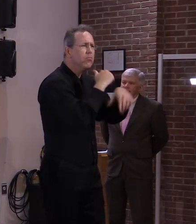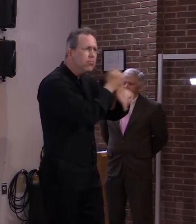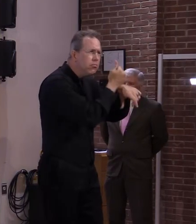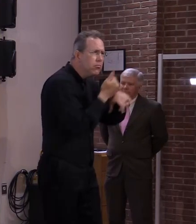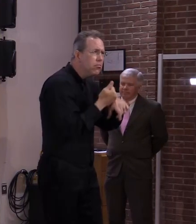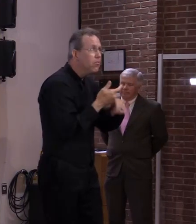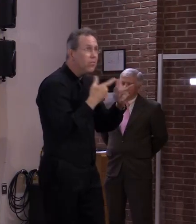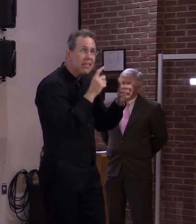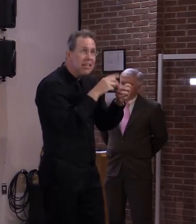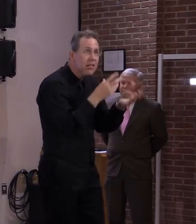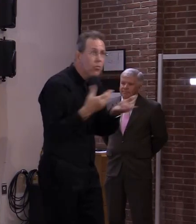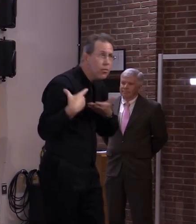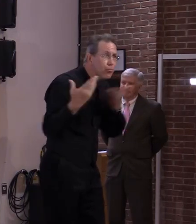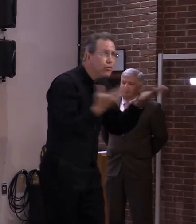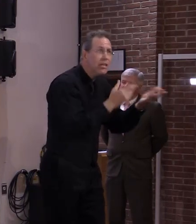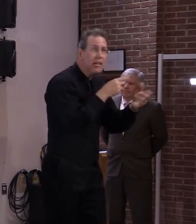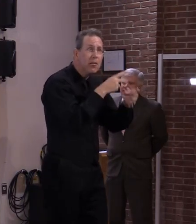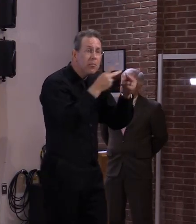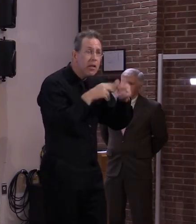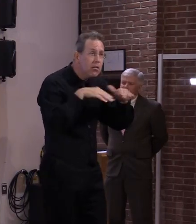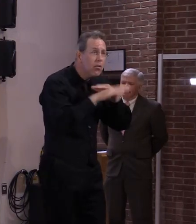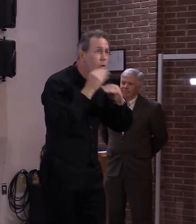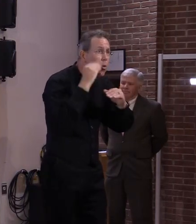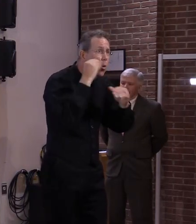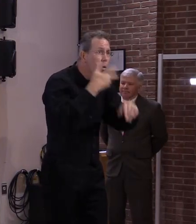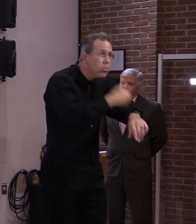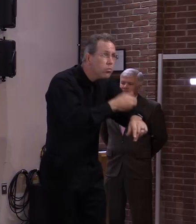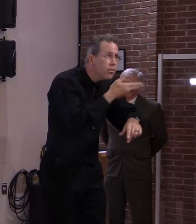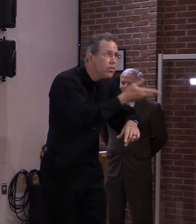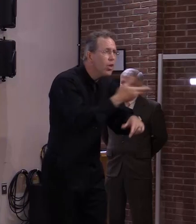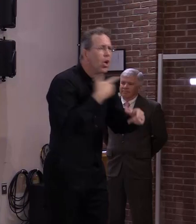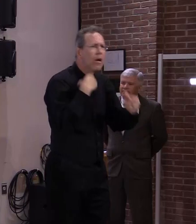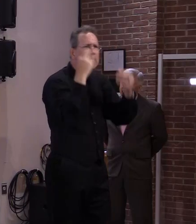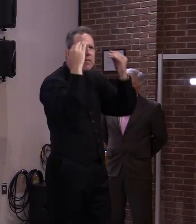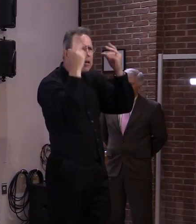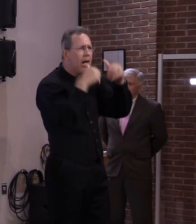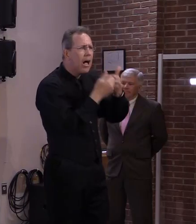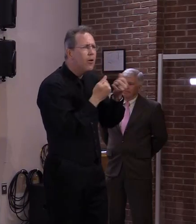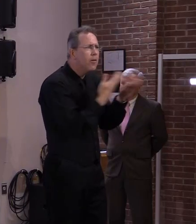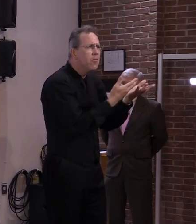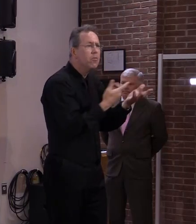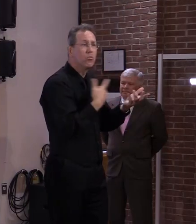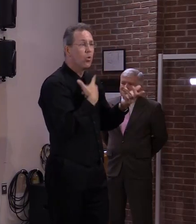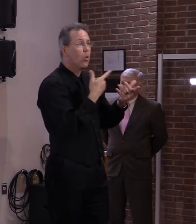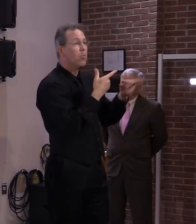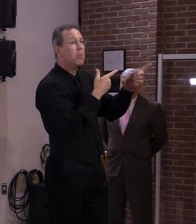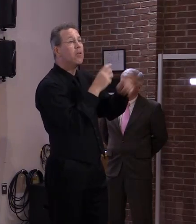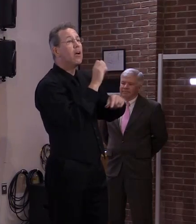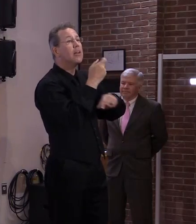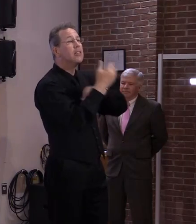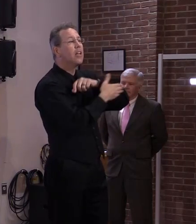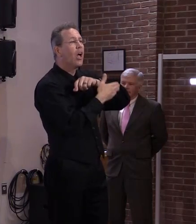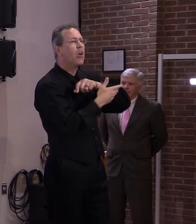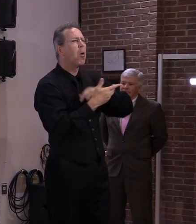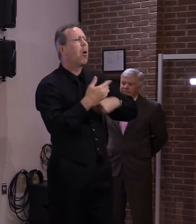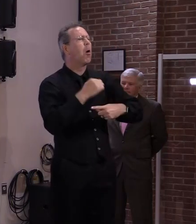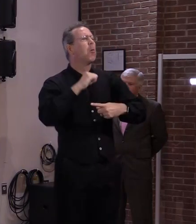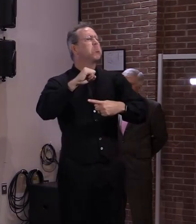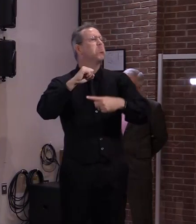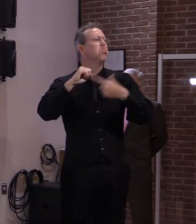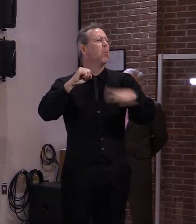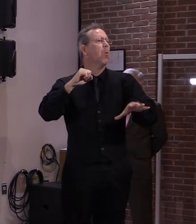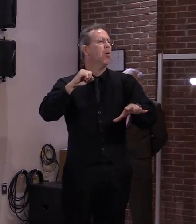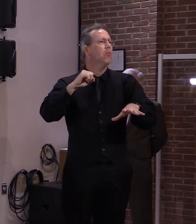information maybe as time goes on they'll see that others uh have uh have experienced you